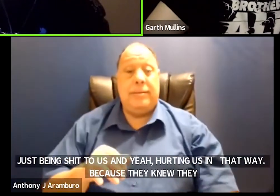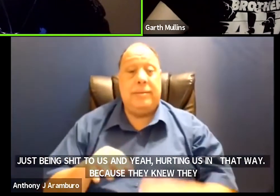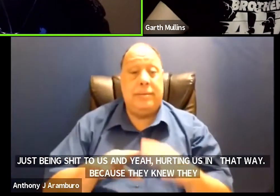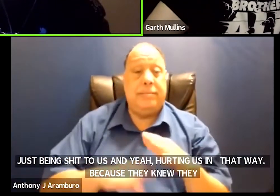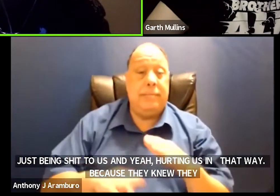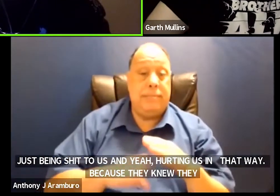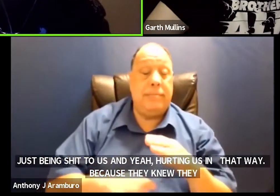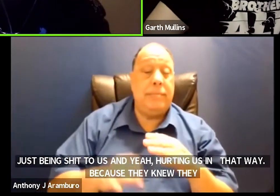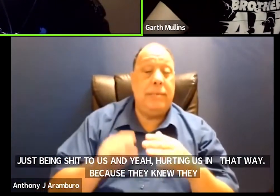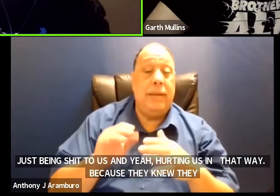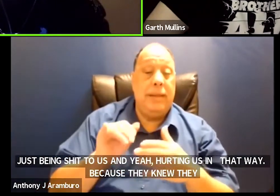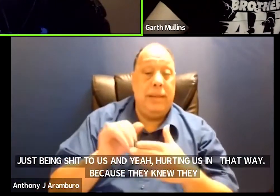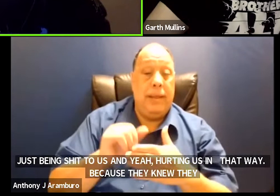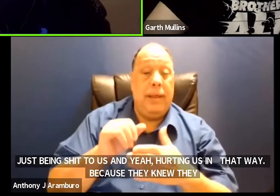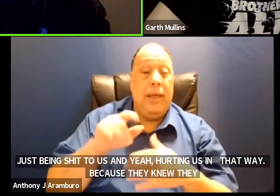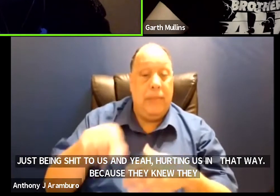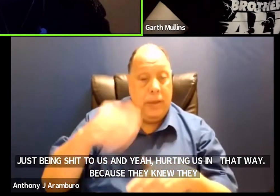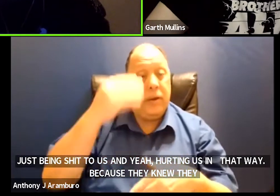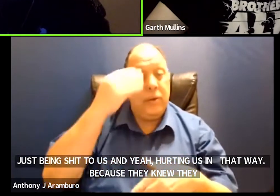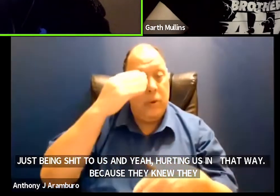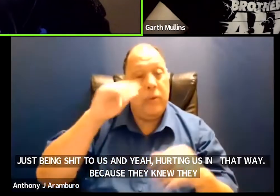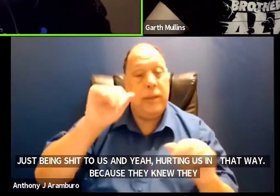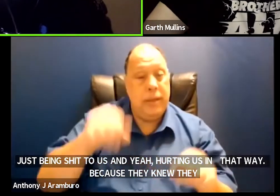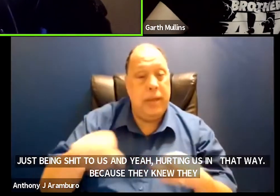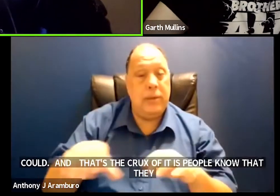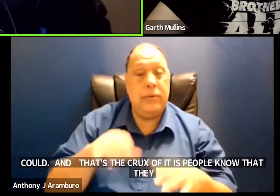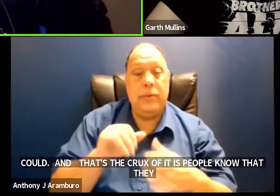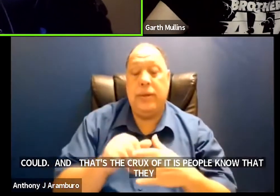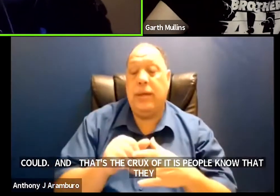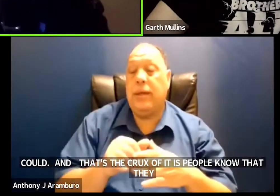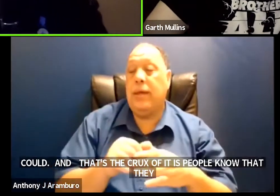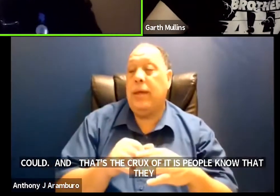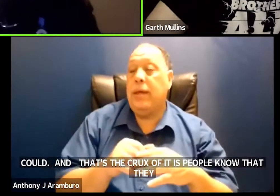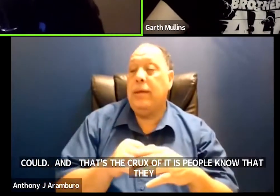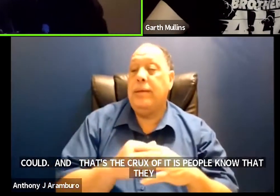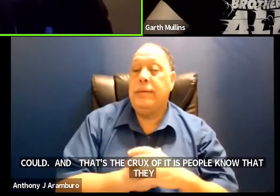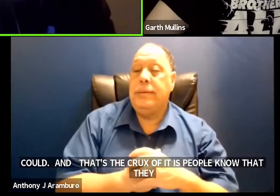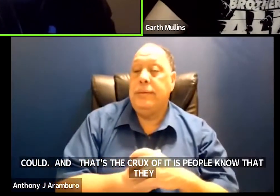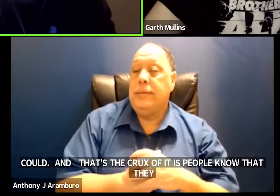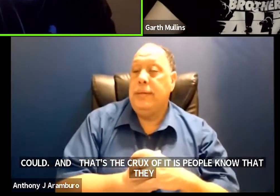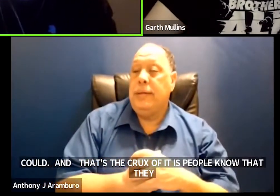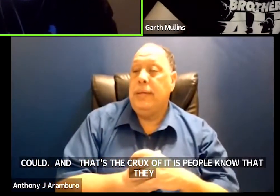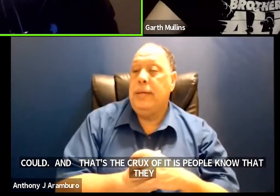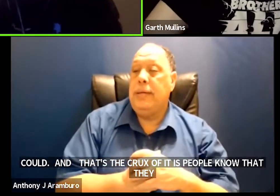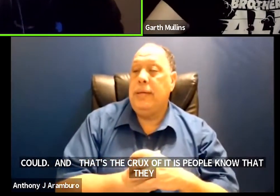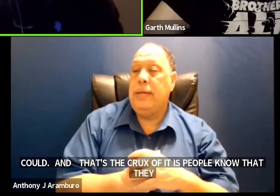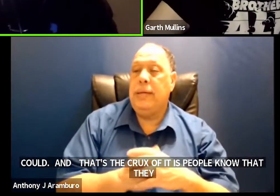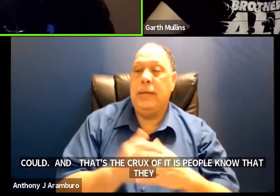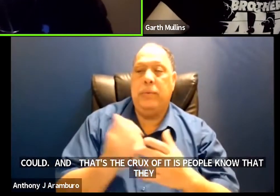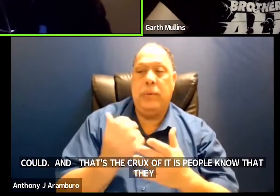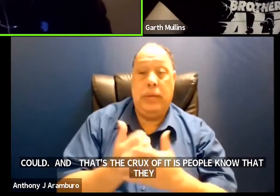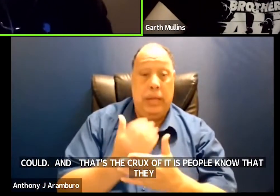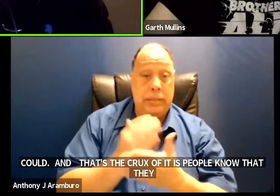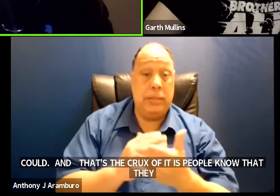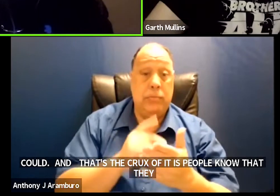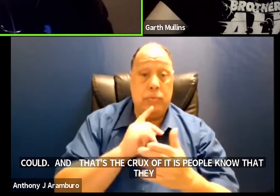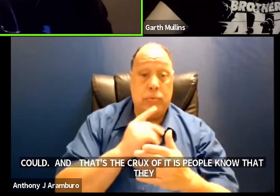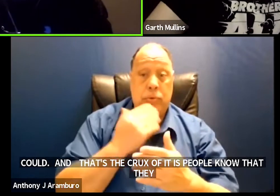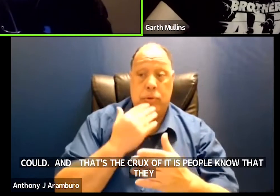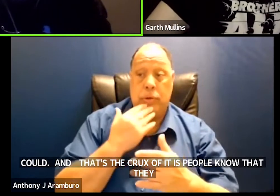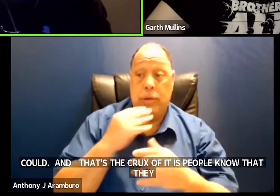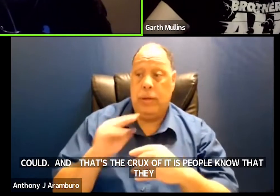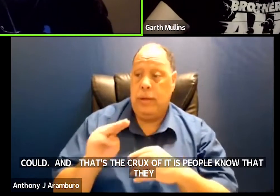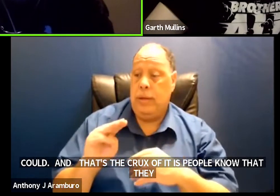that they can do that but you know like we we got some good we got some good media coverage out of it we got we got more